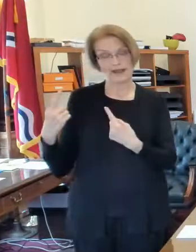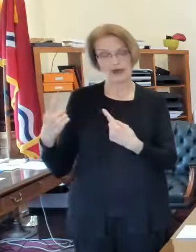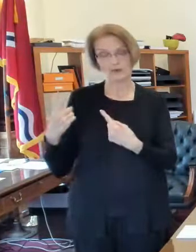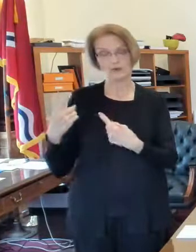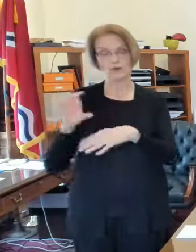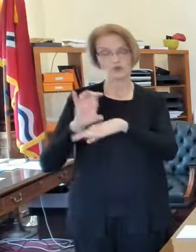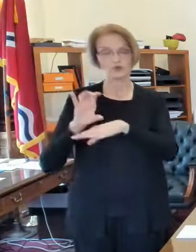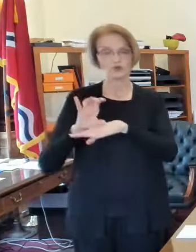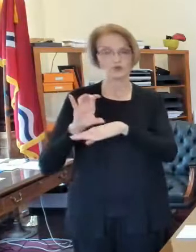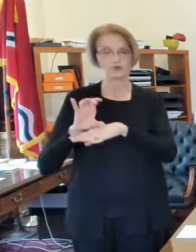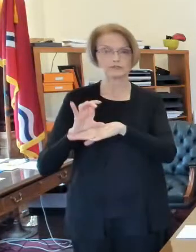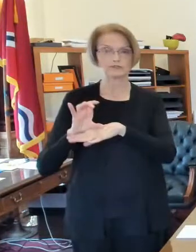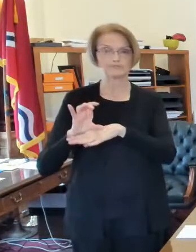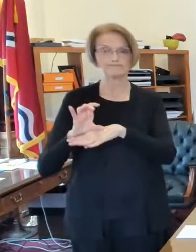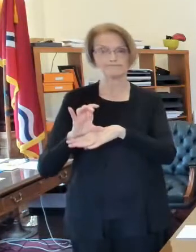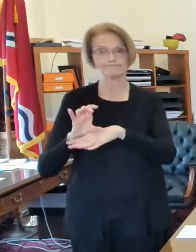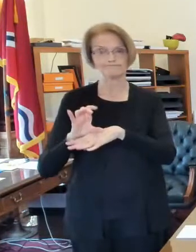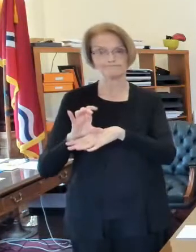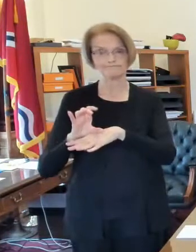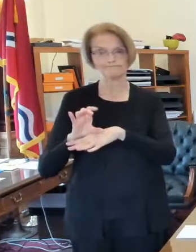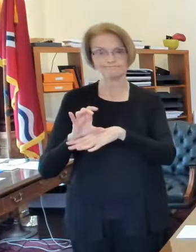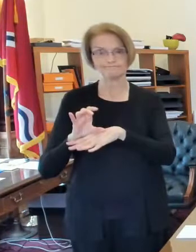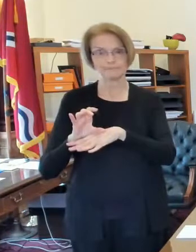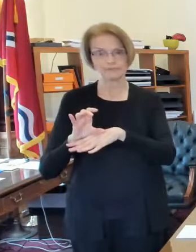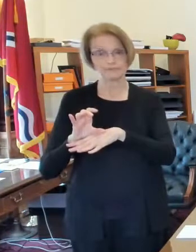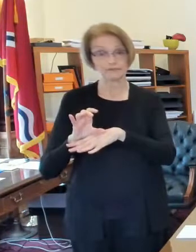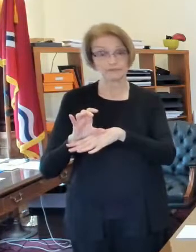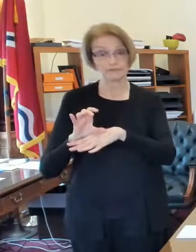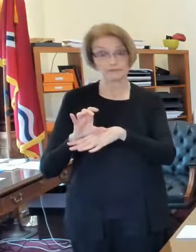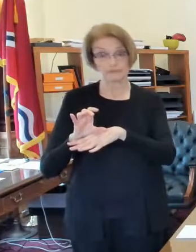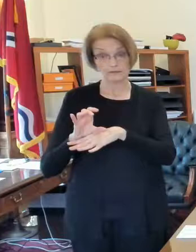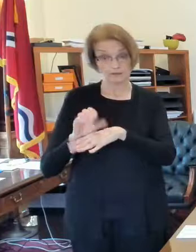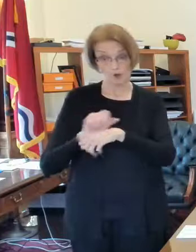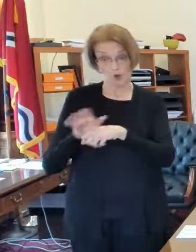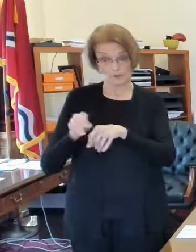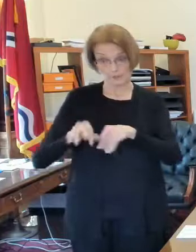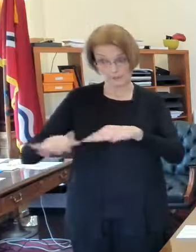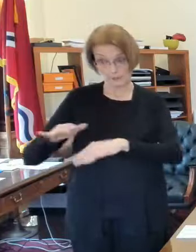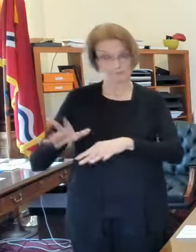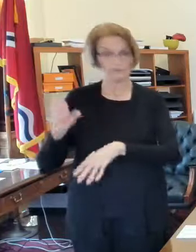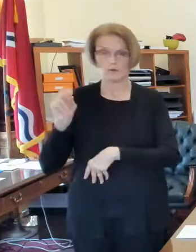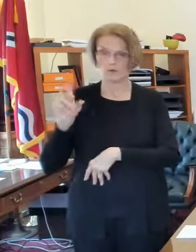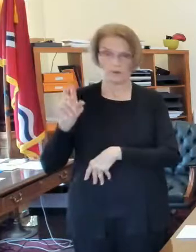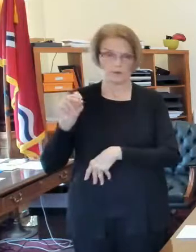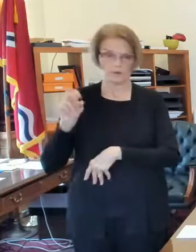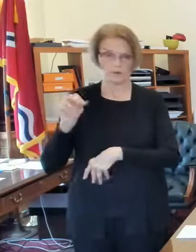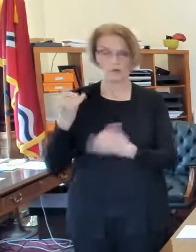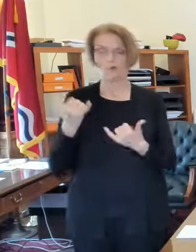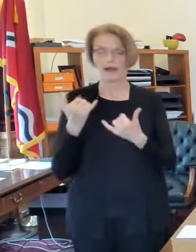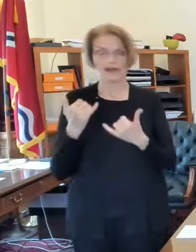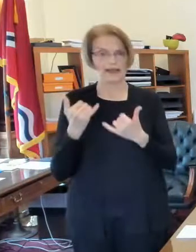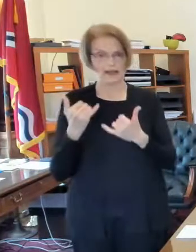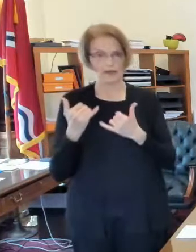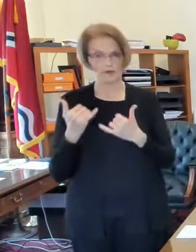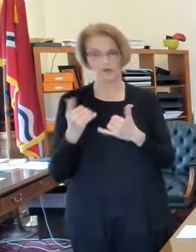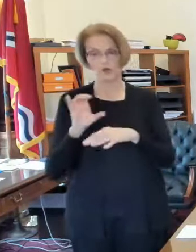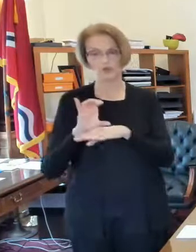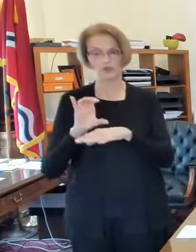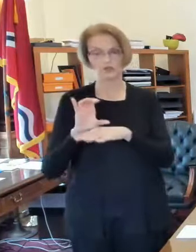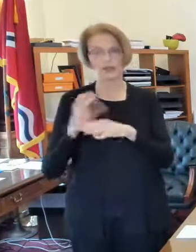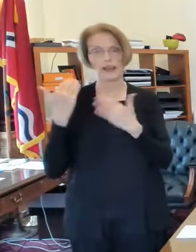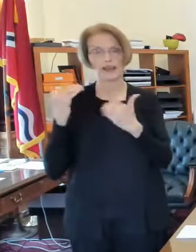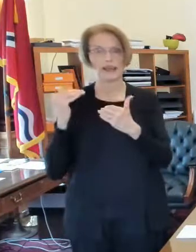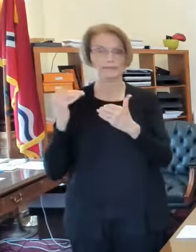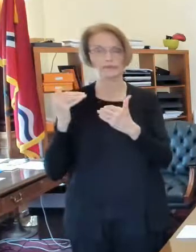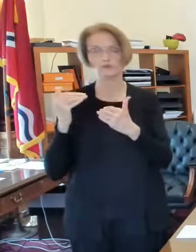to be um a significant source of transmission uh for covid 19 and so right now we churches are limited